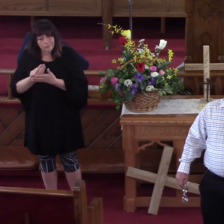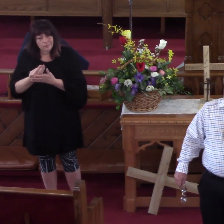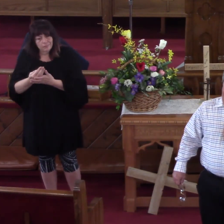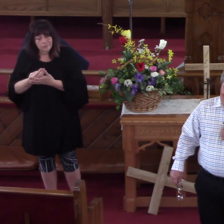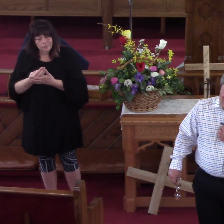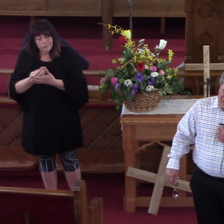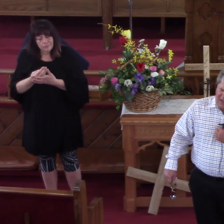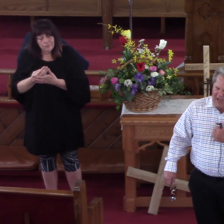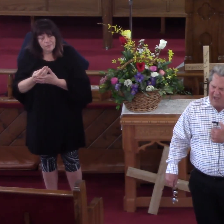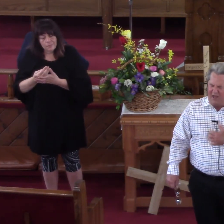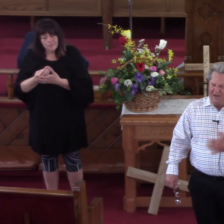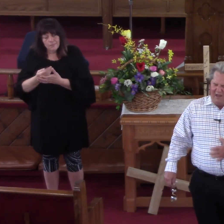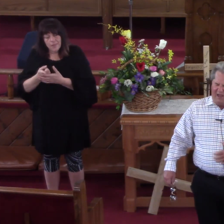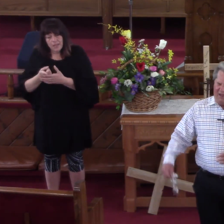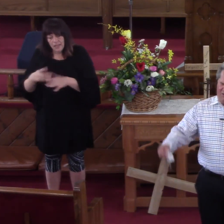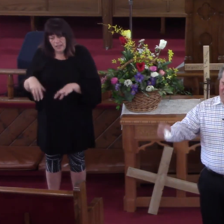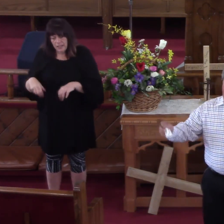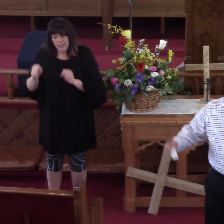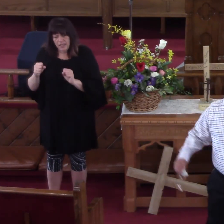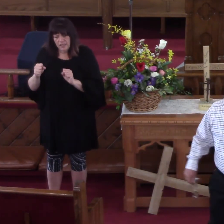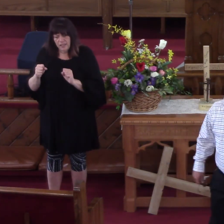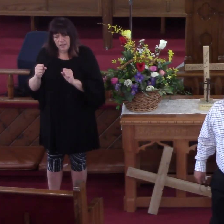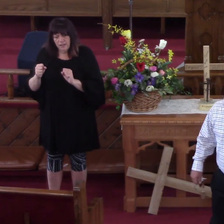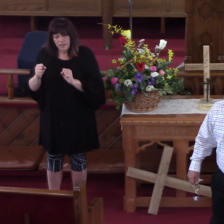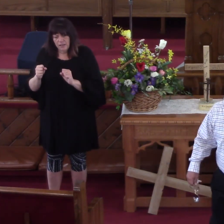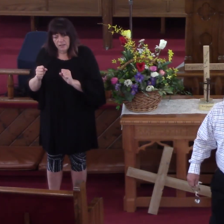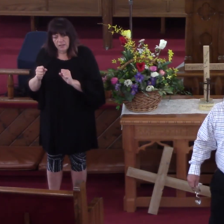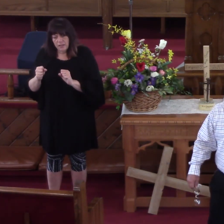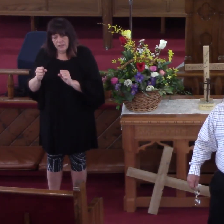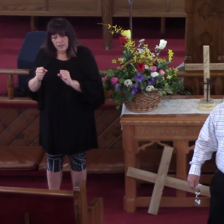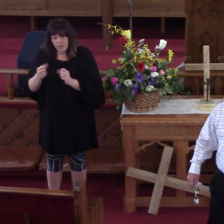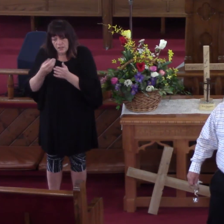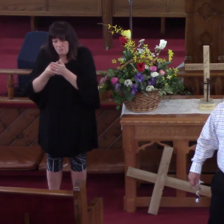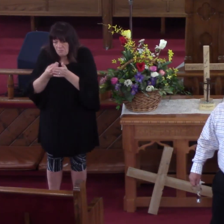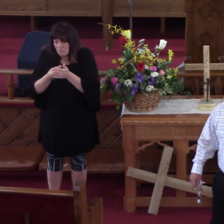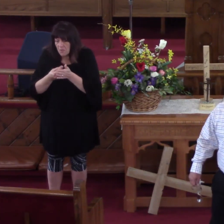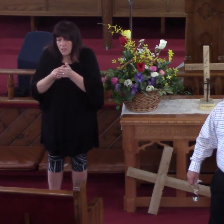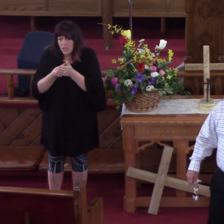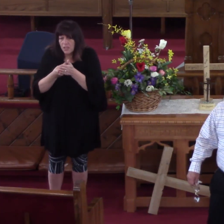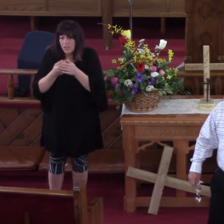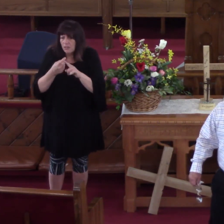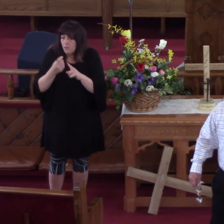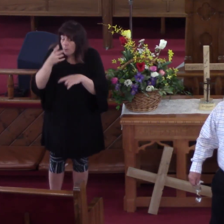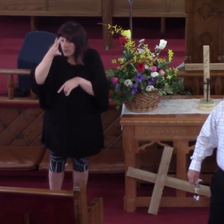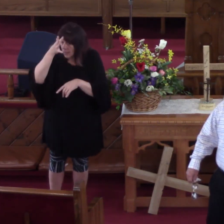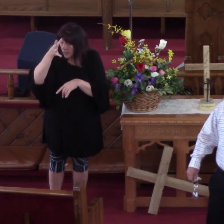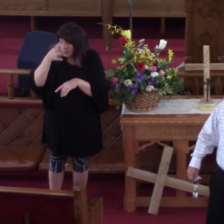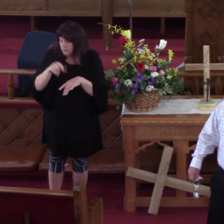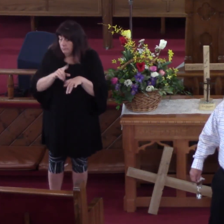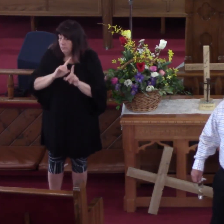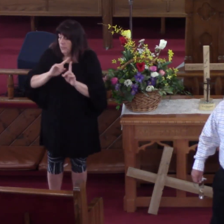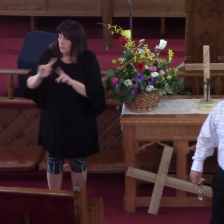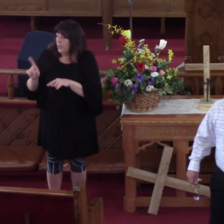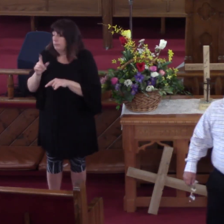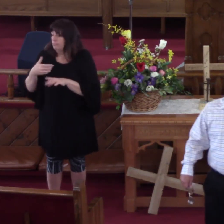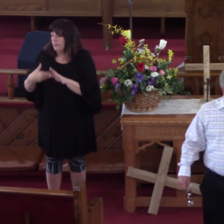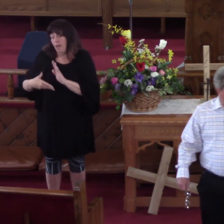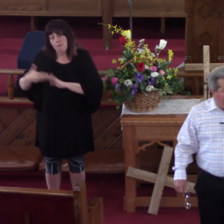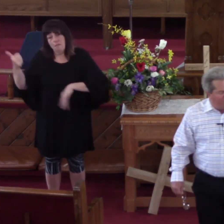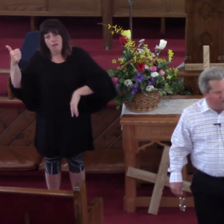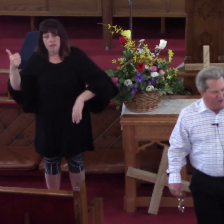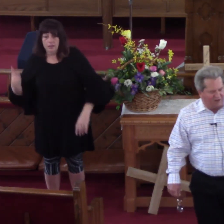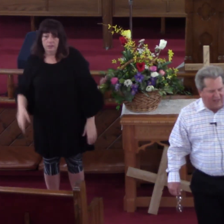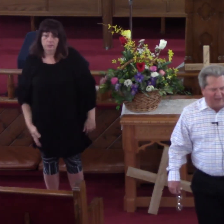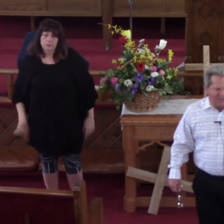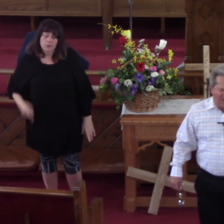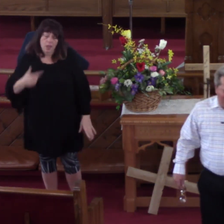Takes Up That That He Had He Had Got His Inheritance Free From His Father And He Headed Down The Road I'm